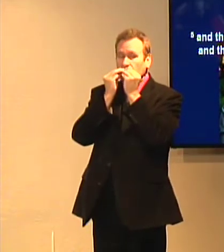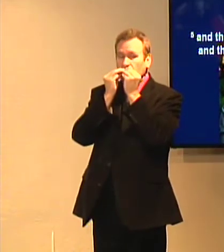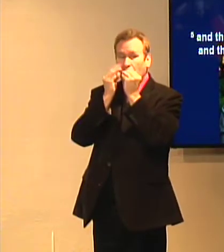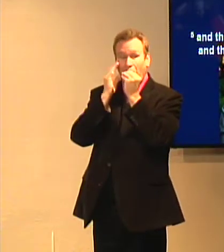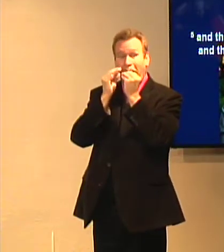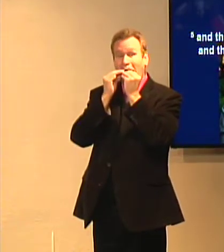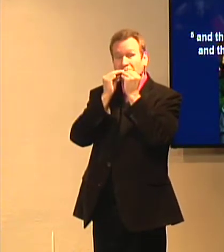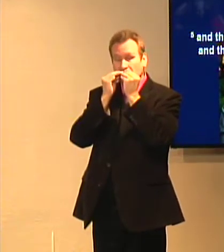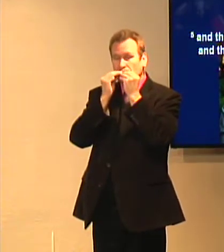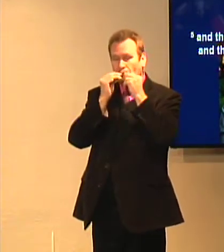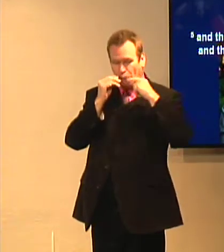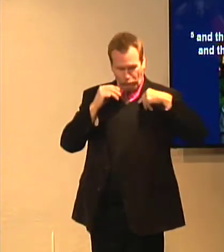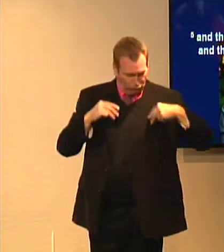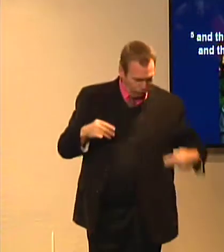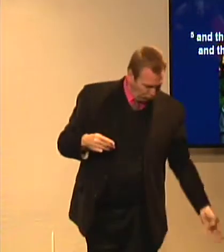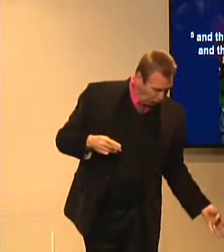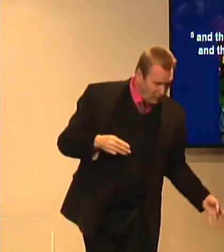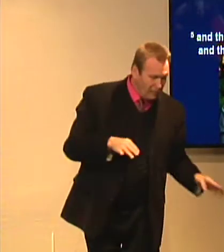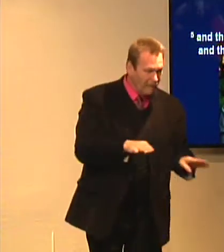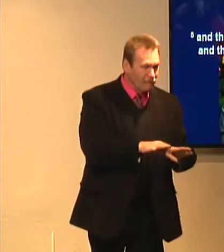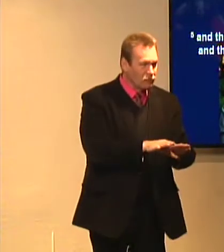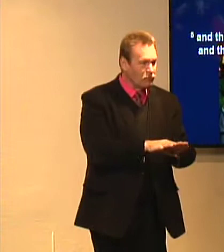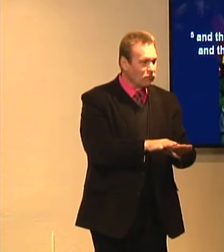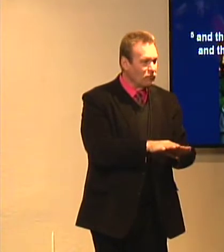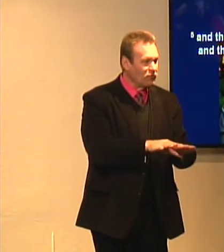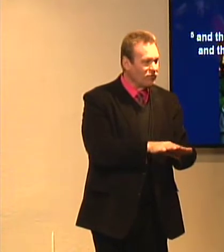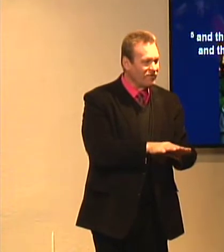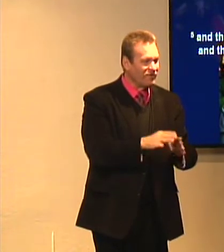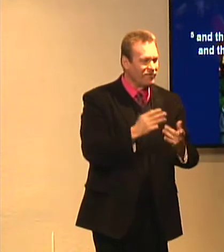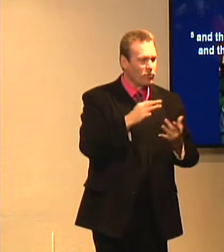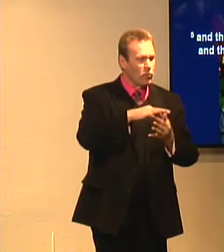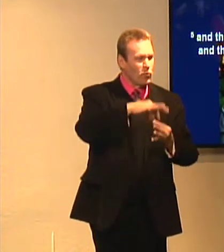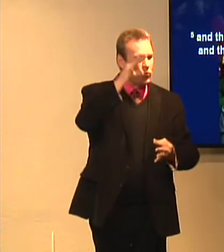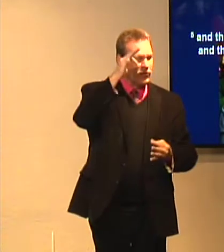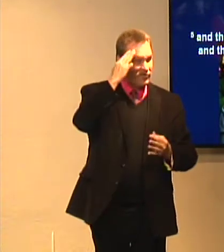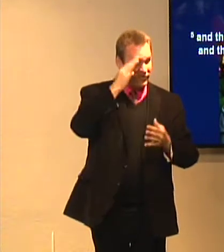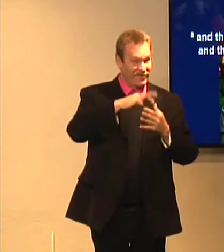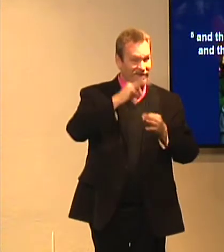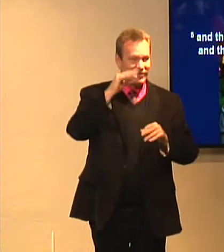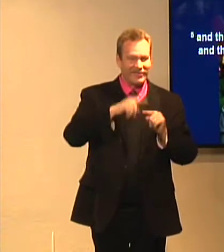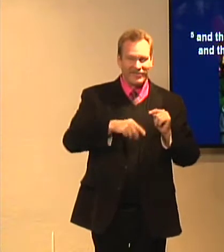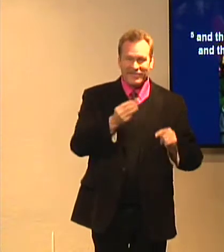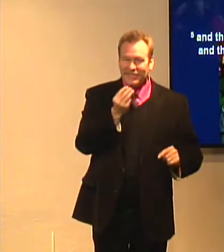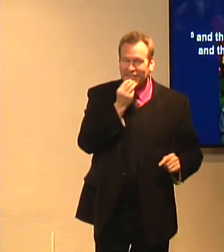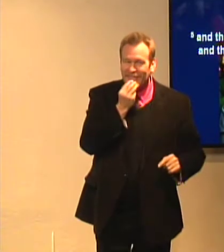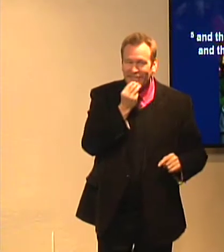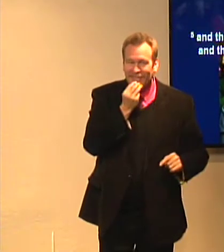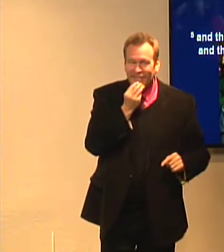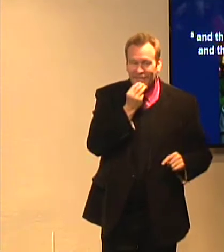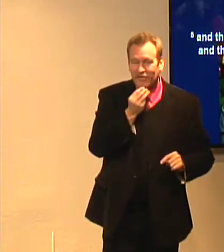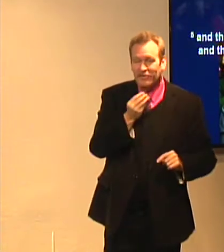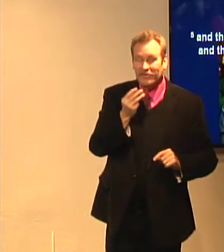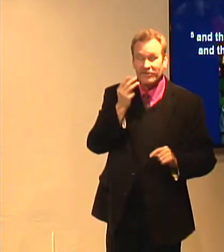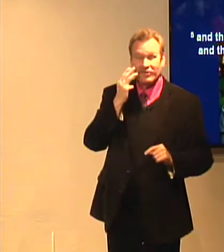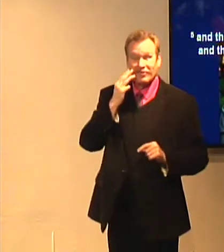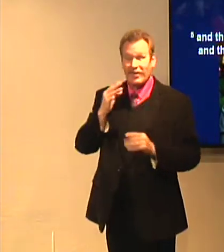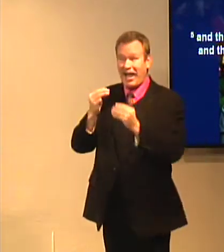Afterwards, excuse me, they broke bread and he ate it as well. Those were watching to be certain that he could eat it, could consume it instead